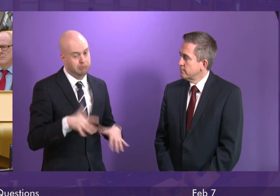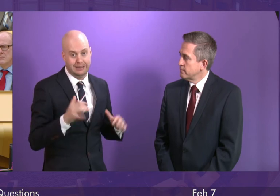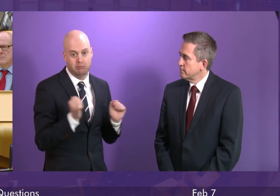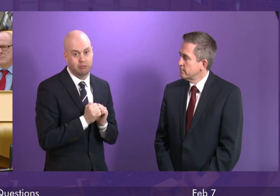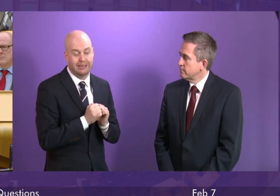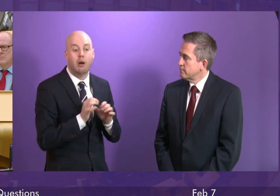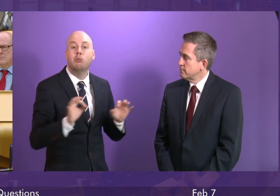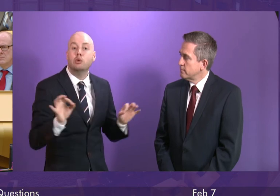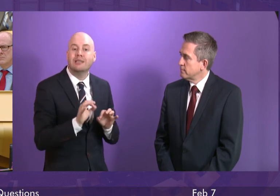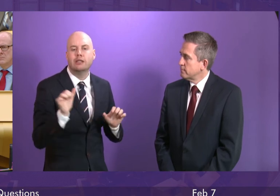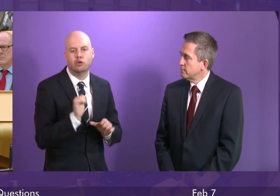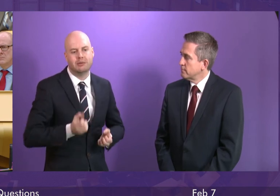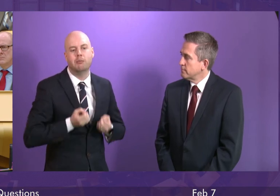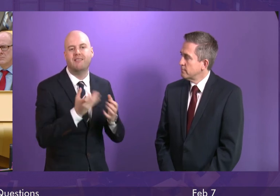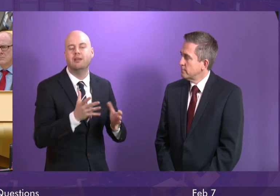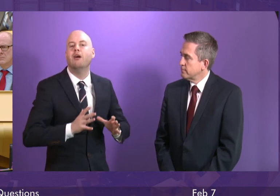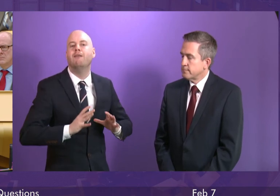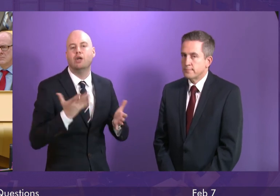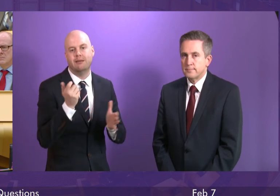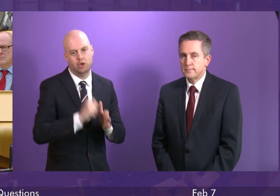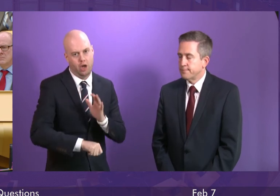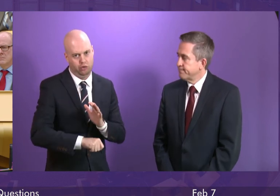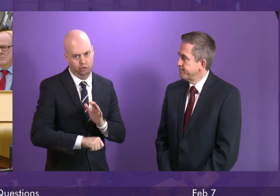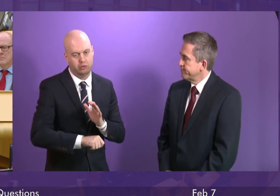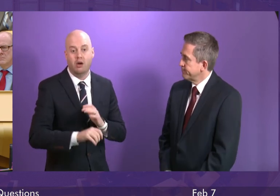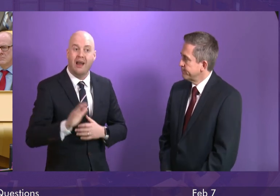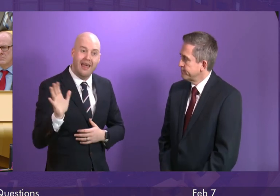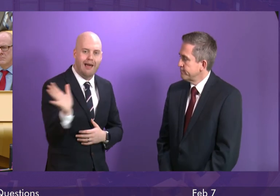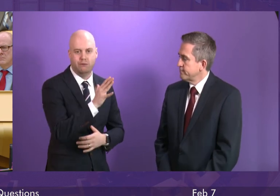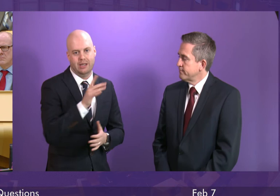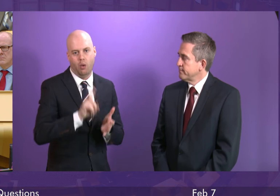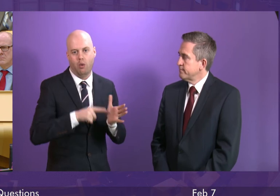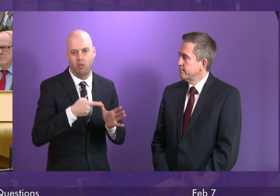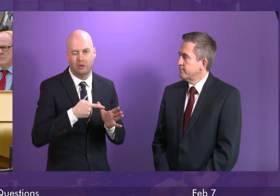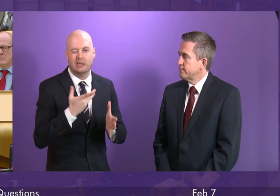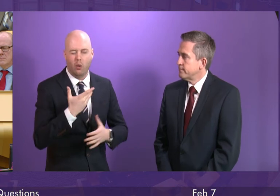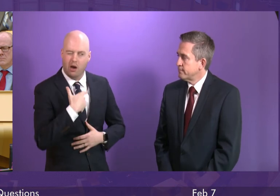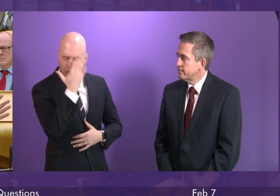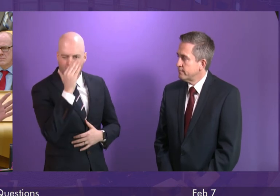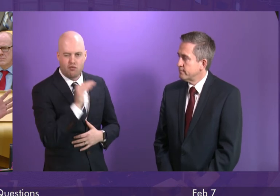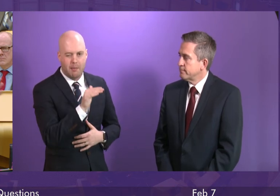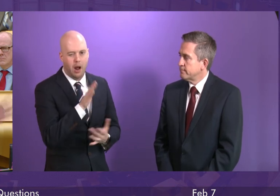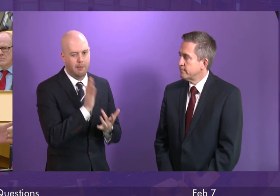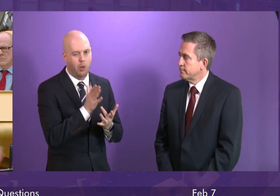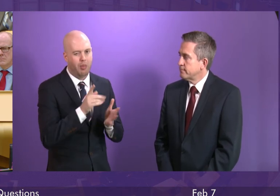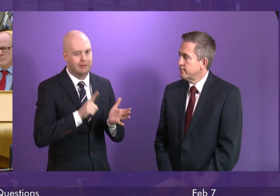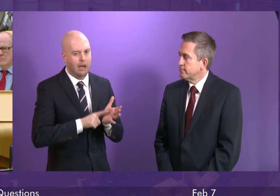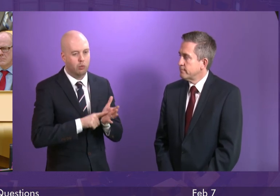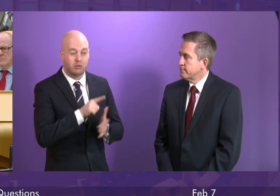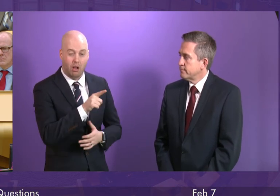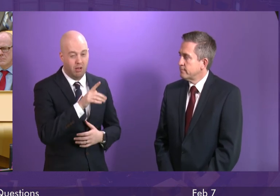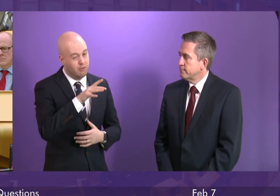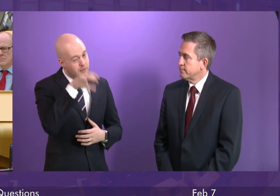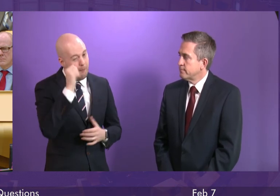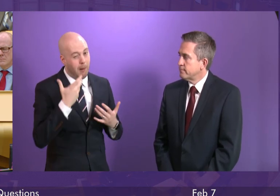provided free of charge in every local authority and I would encourage Midlothian Council to reflect on that conclusion which was agreed across the